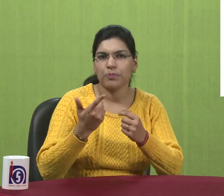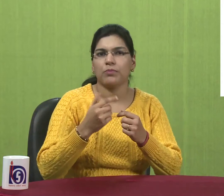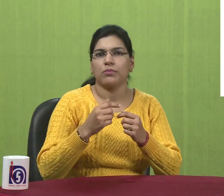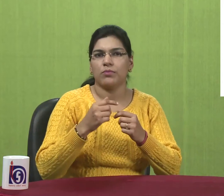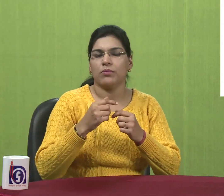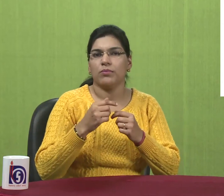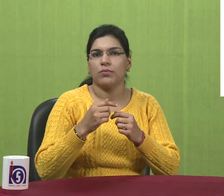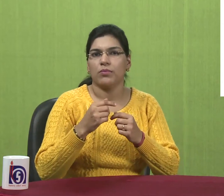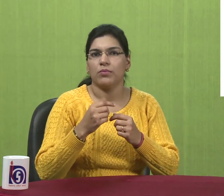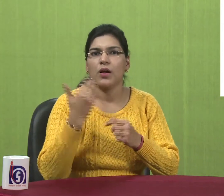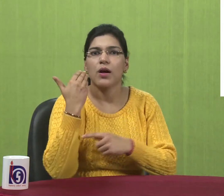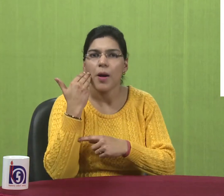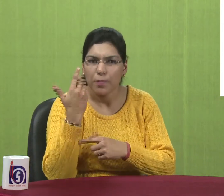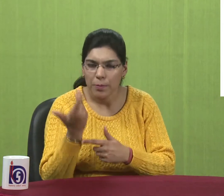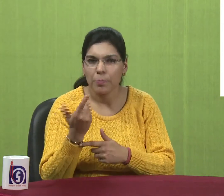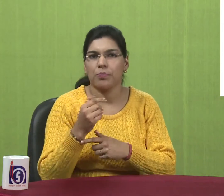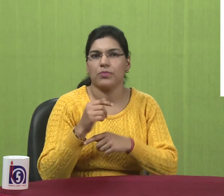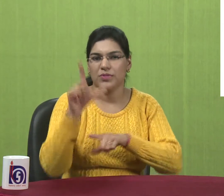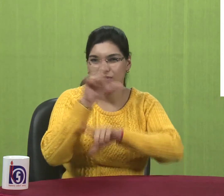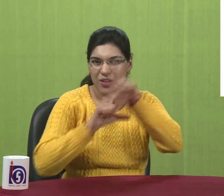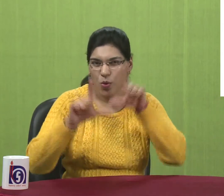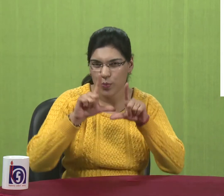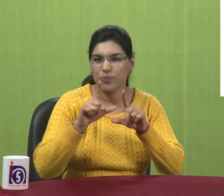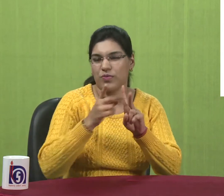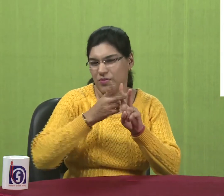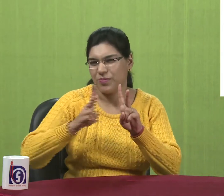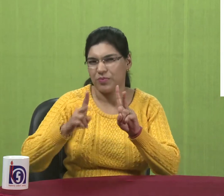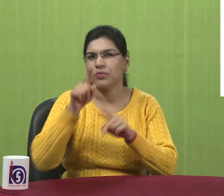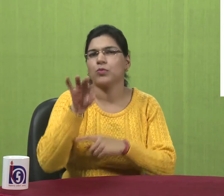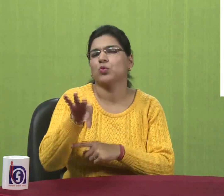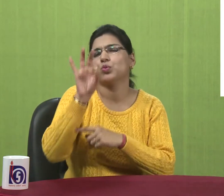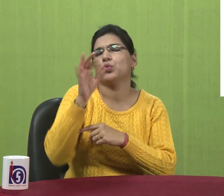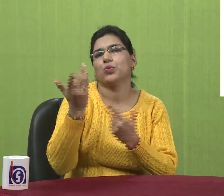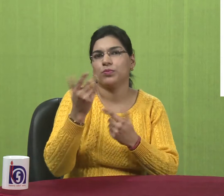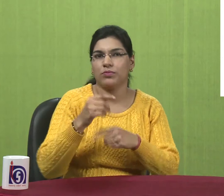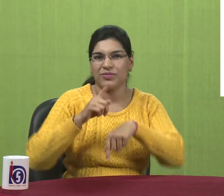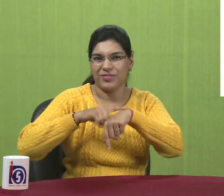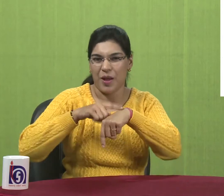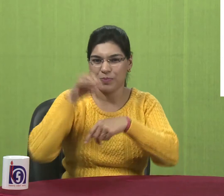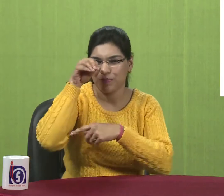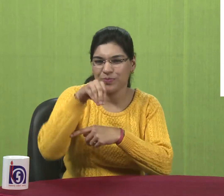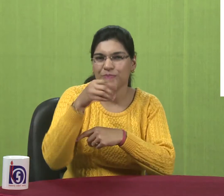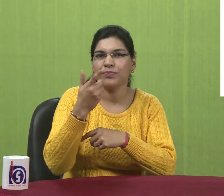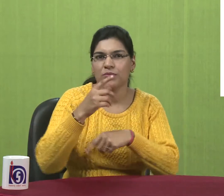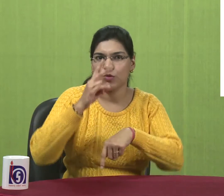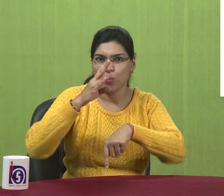Date. Time. Language. And other regional options.